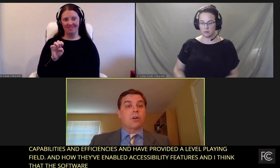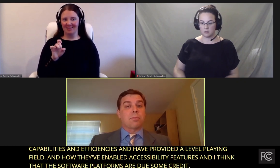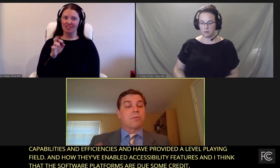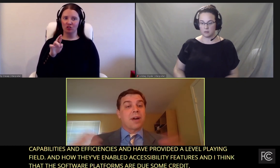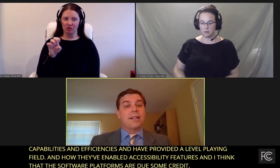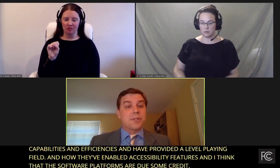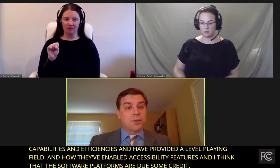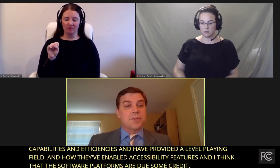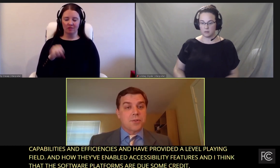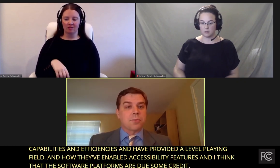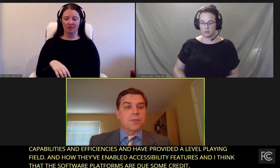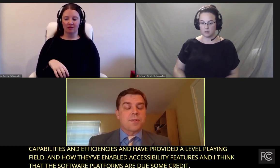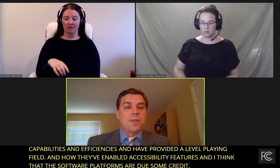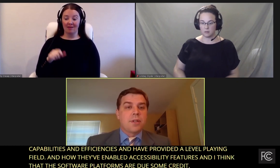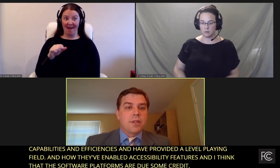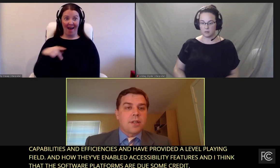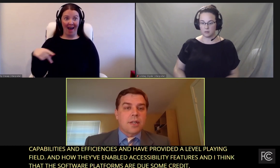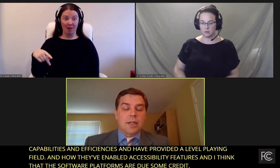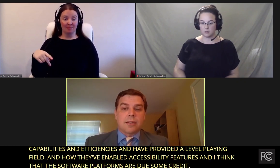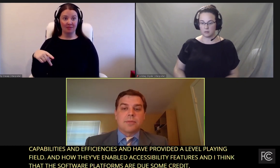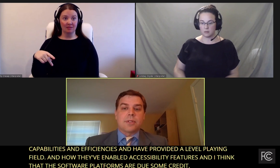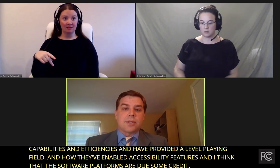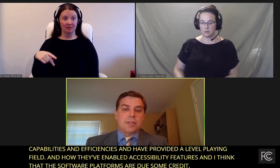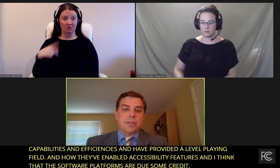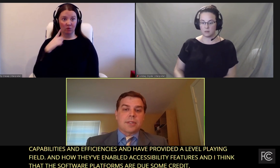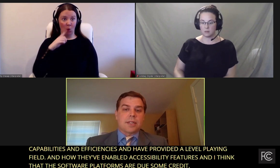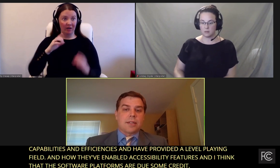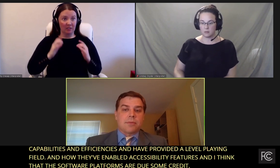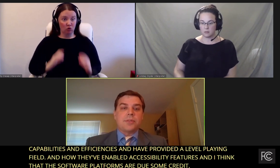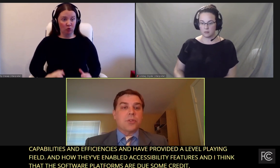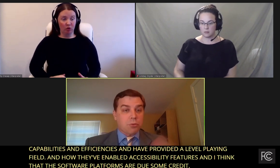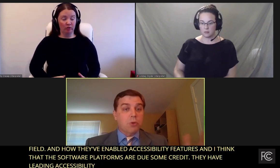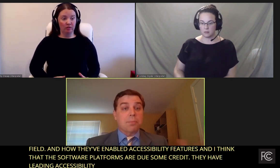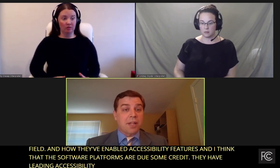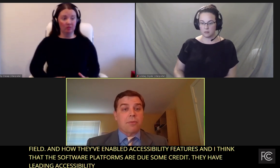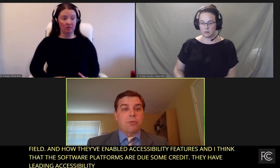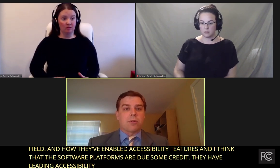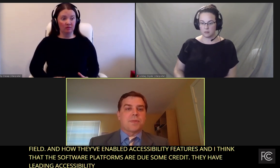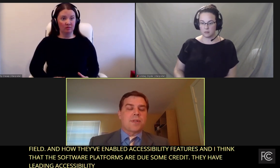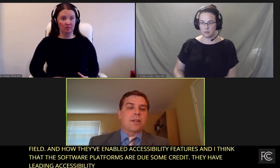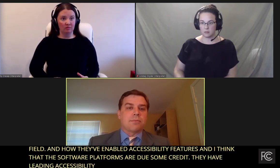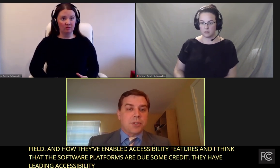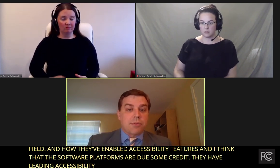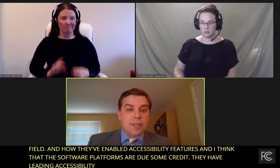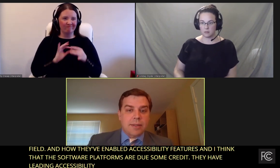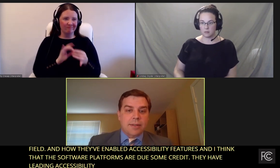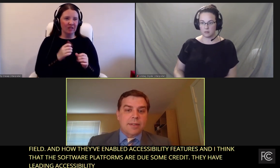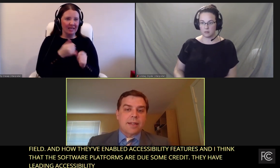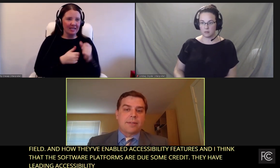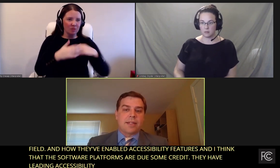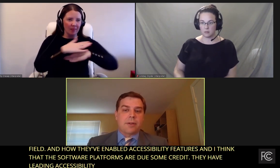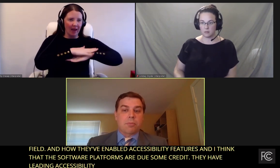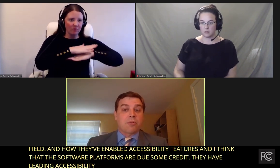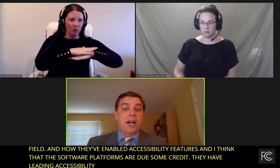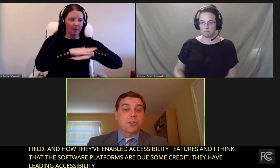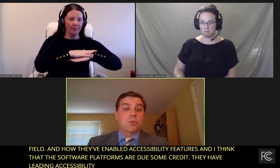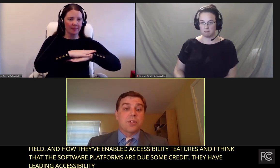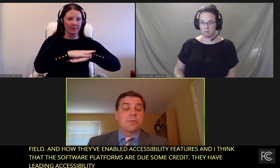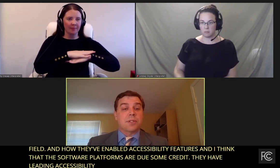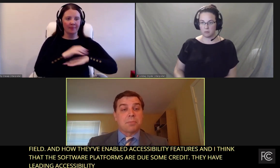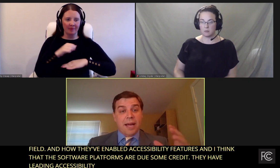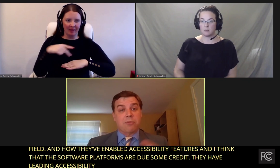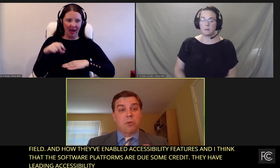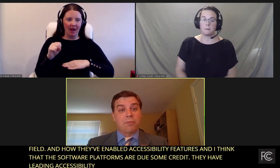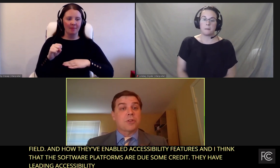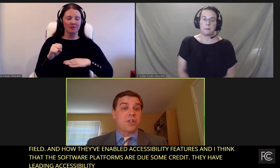that are provided to consumers through the platforms, you know, that are provided